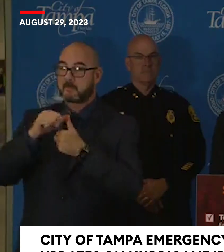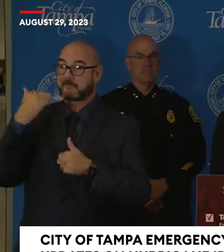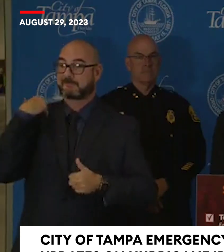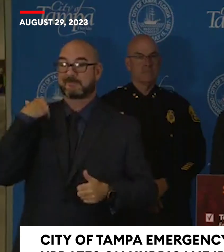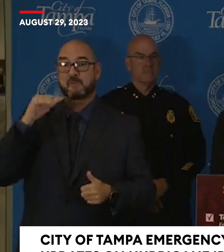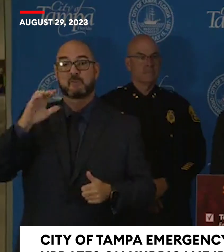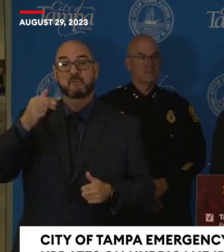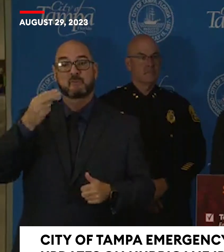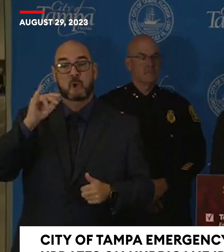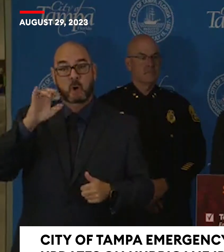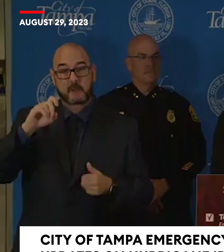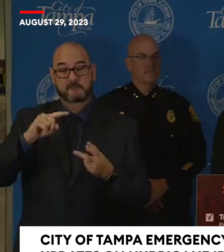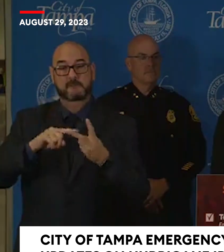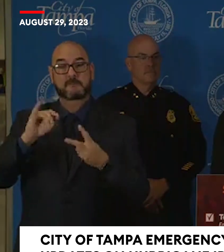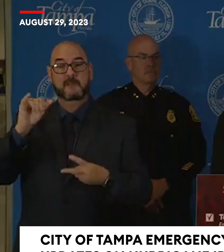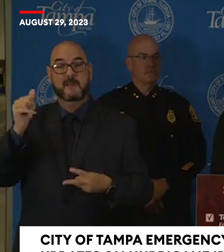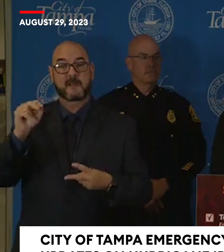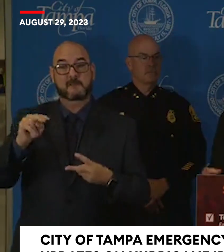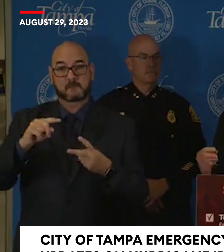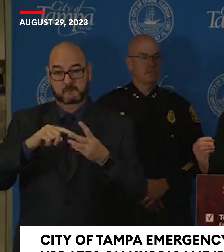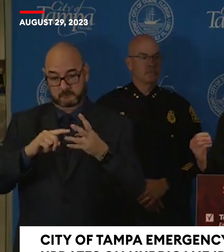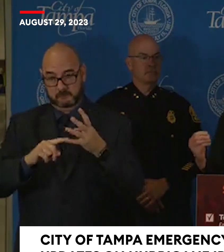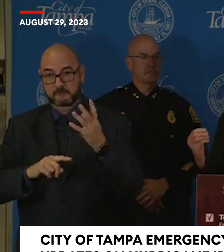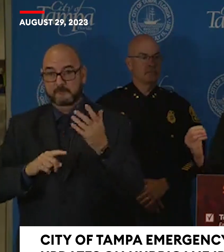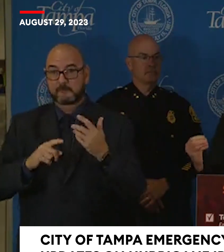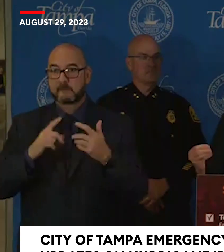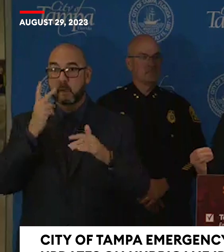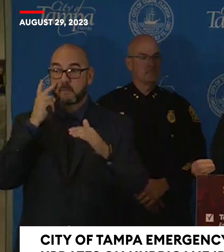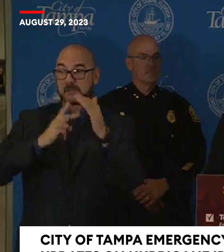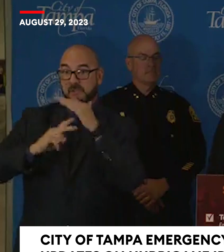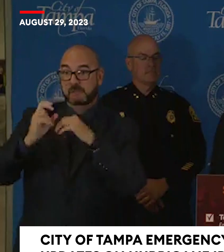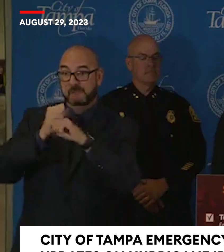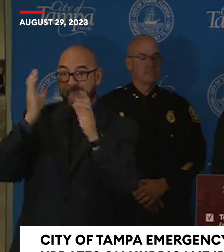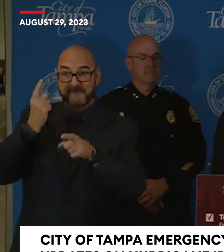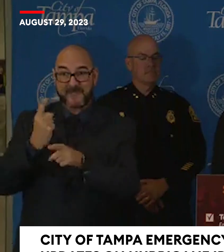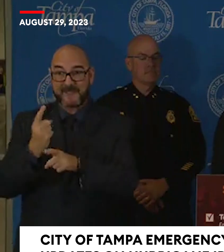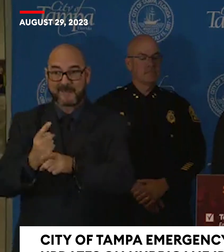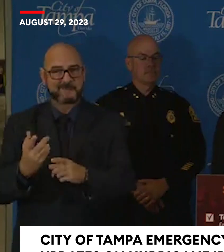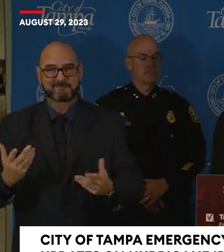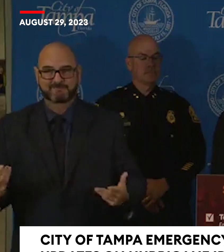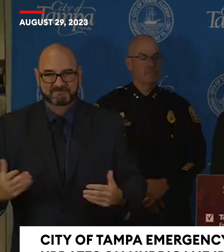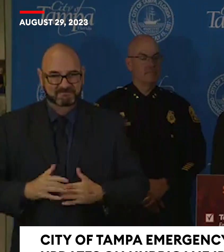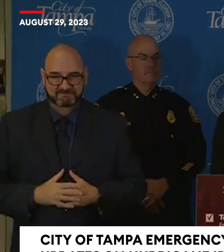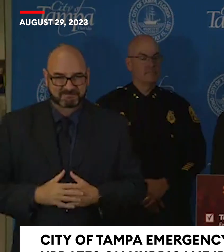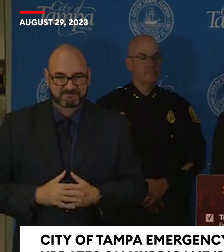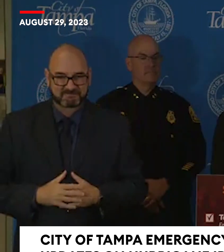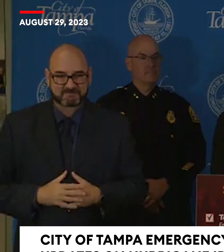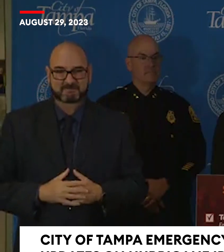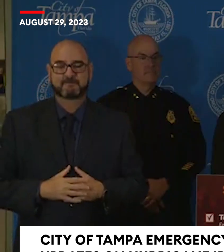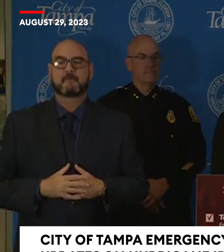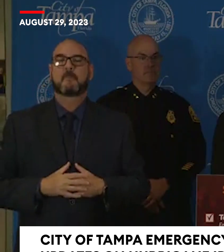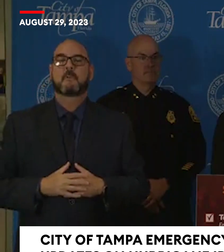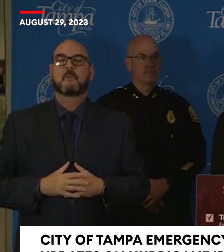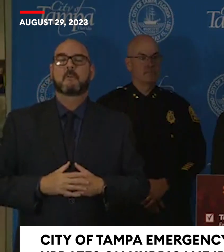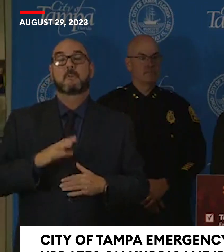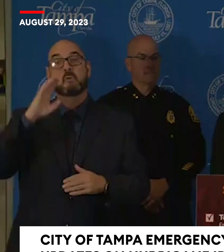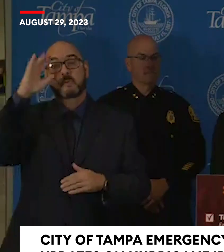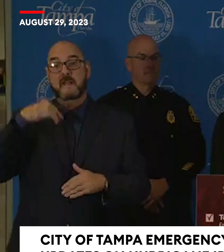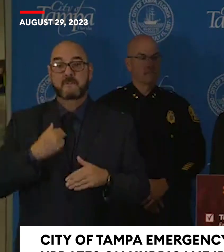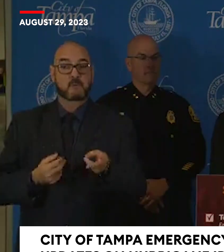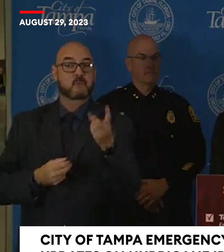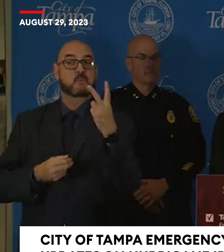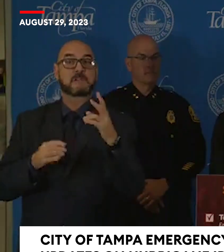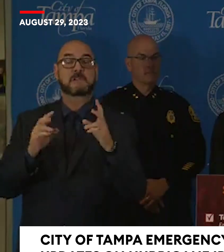of those cones of predictability. So what I want to let everyone know today, two issues that are critically